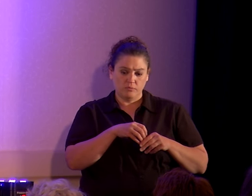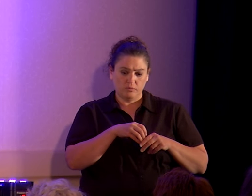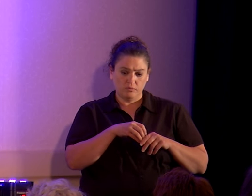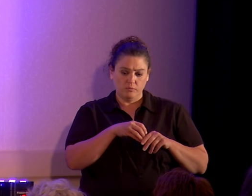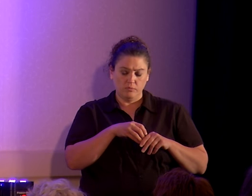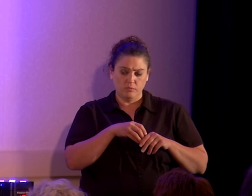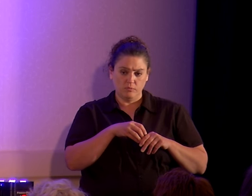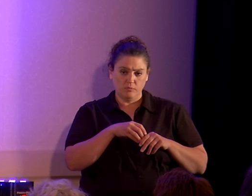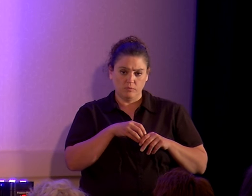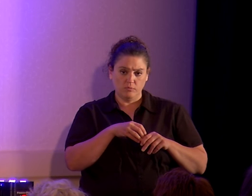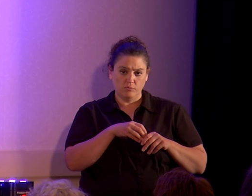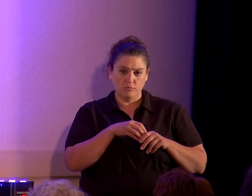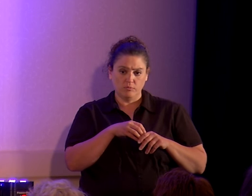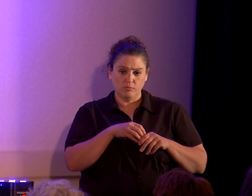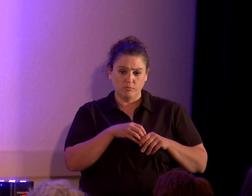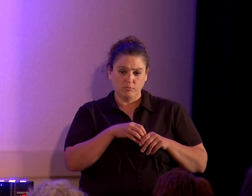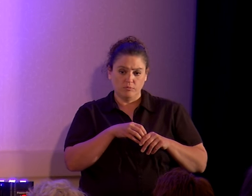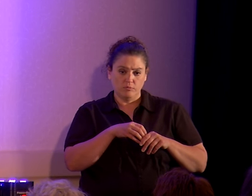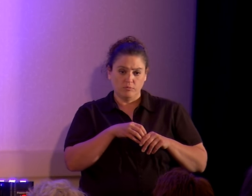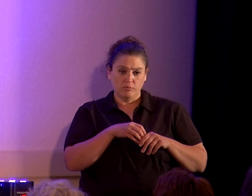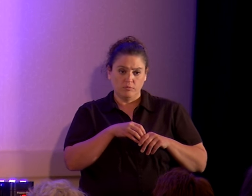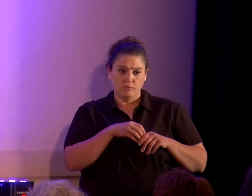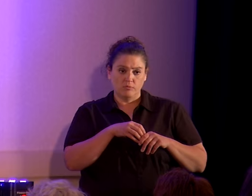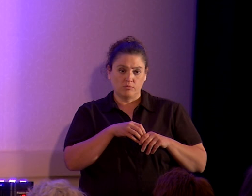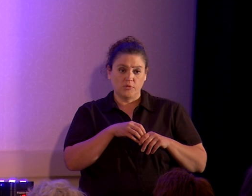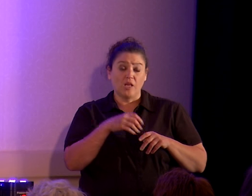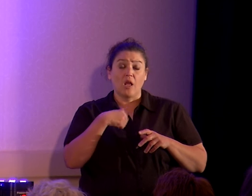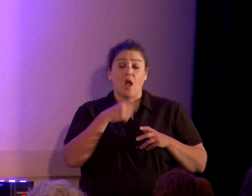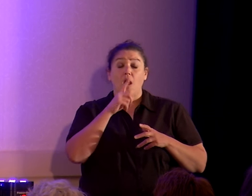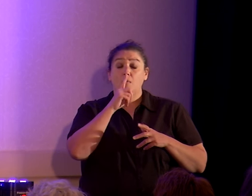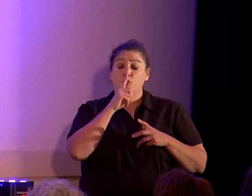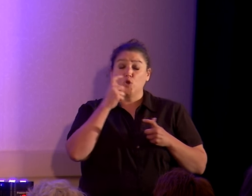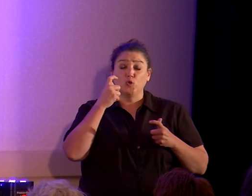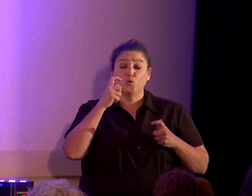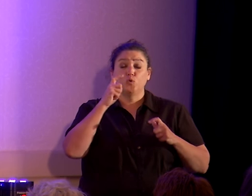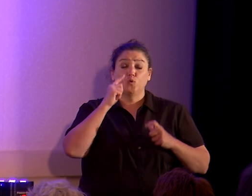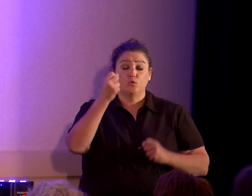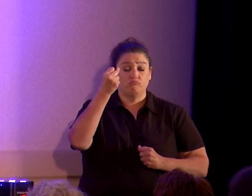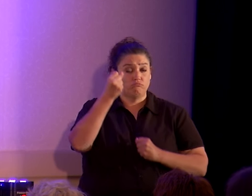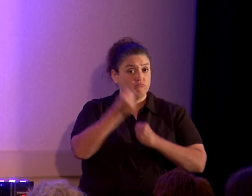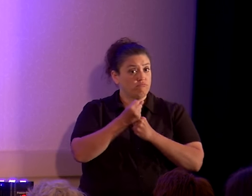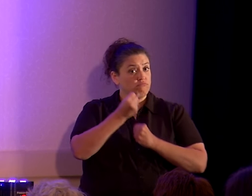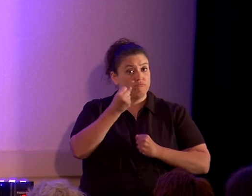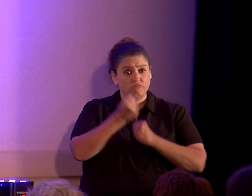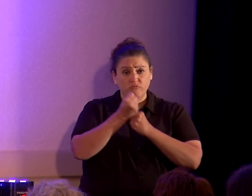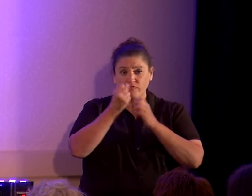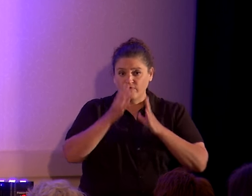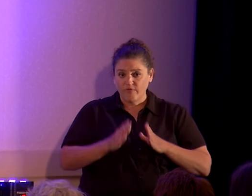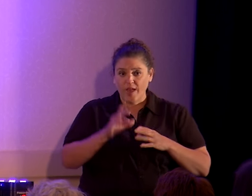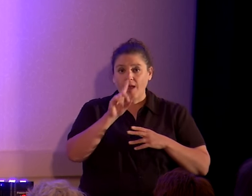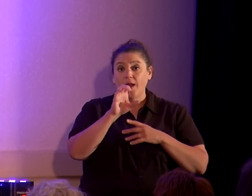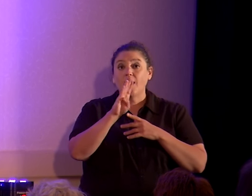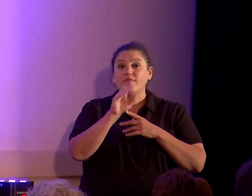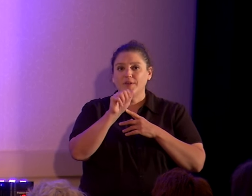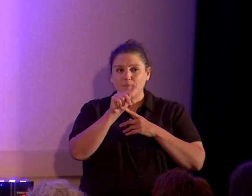I am a huge, huge fan of debating, in case you didn't know.